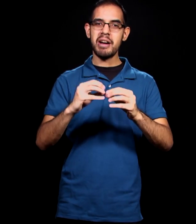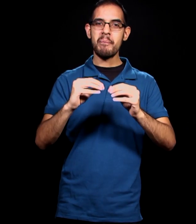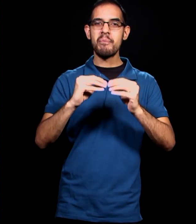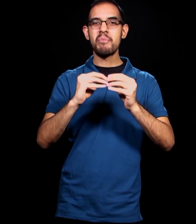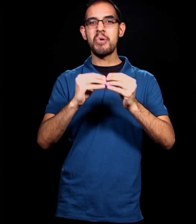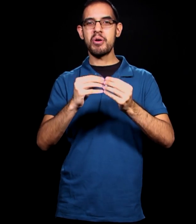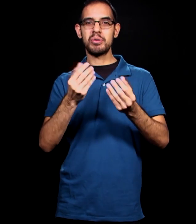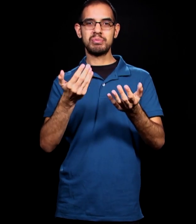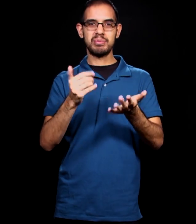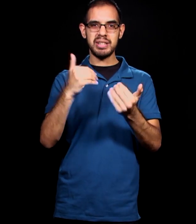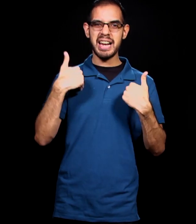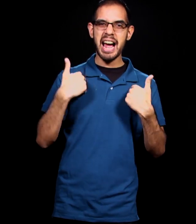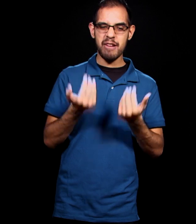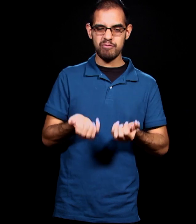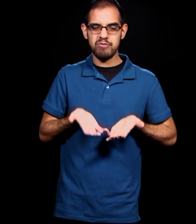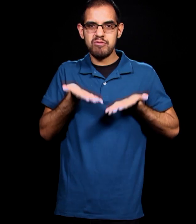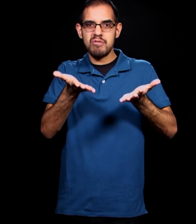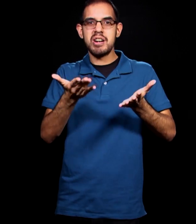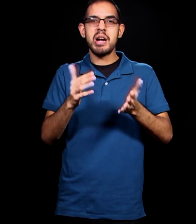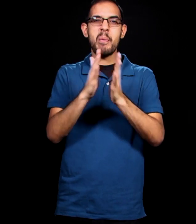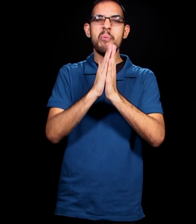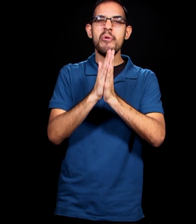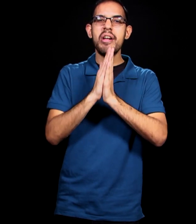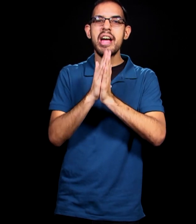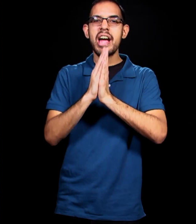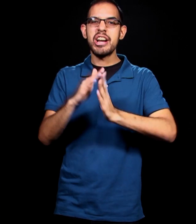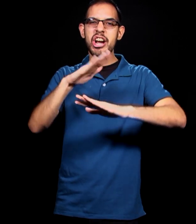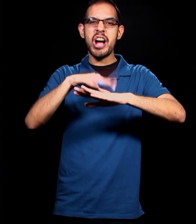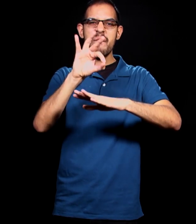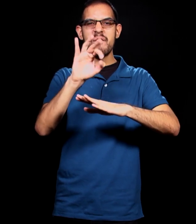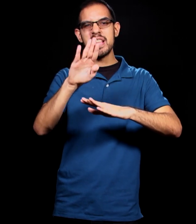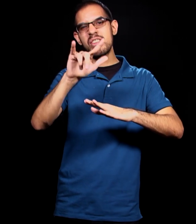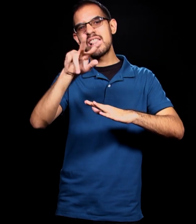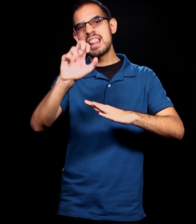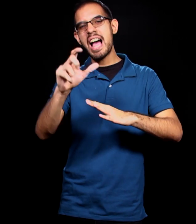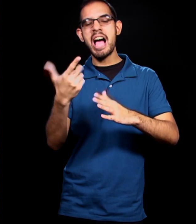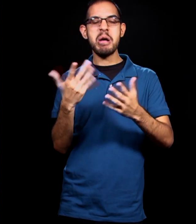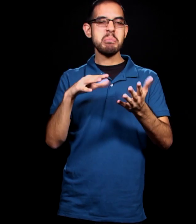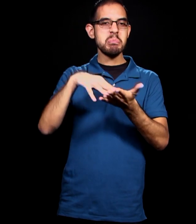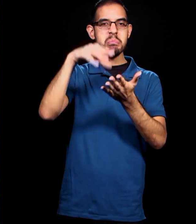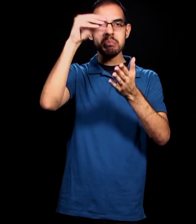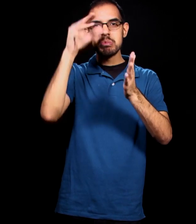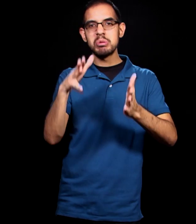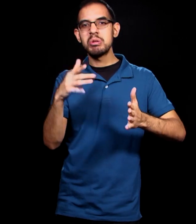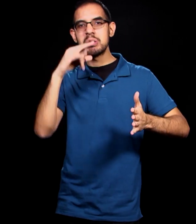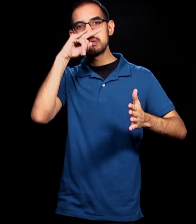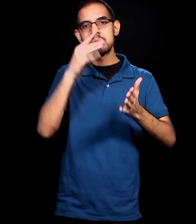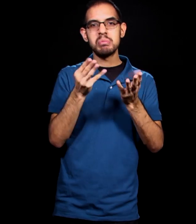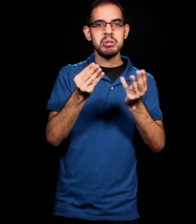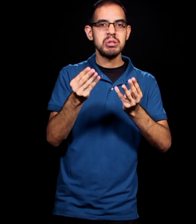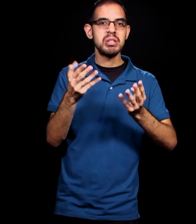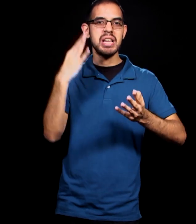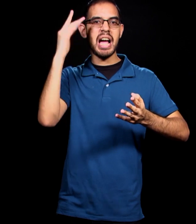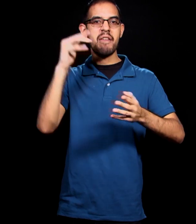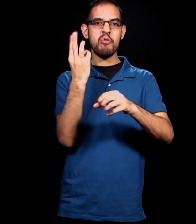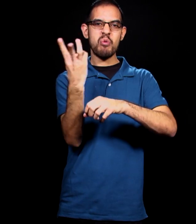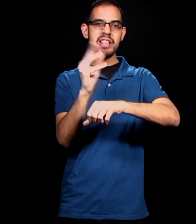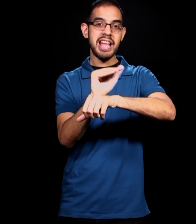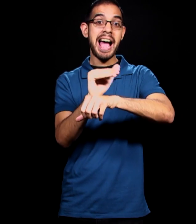our noontime prayer each day, through our kids and student ministries that will go live on Wednesday nights. And, of course, join us next week as we